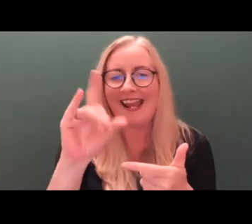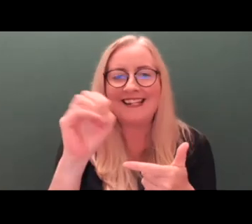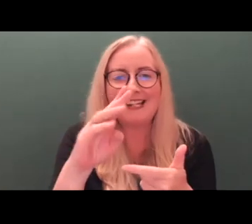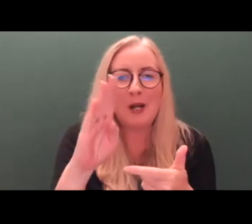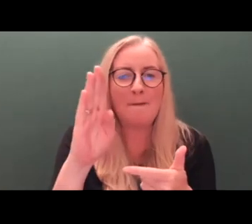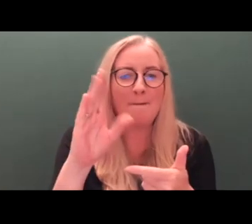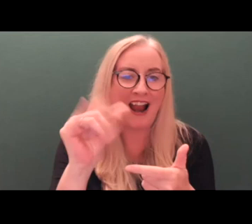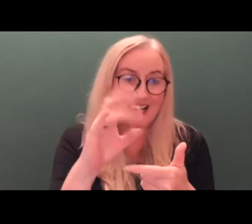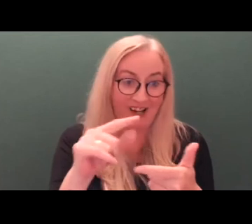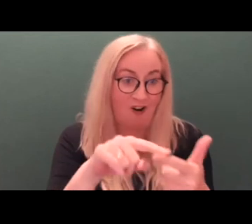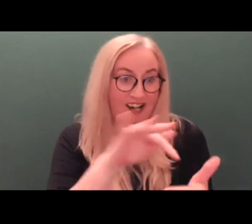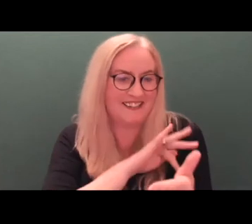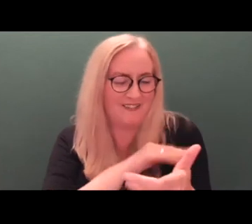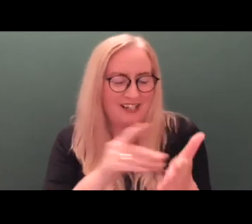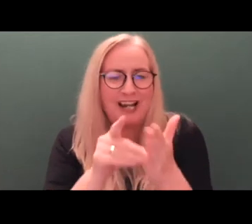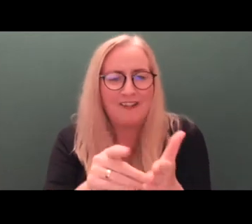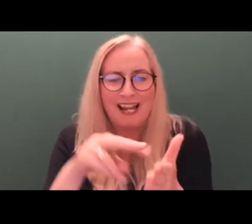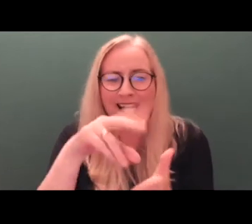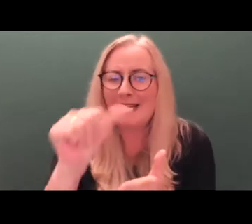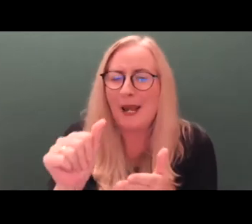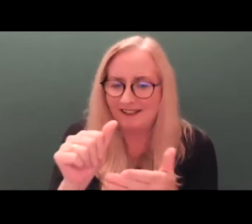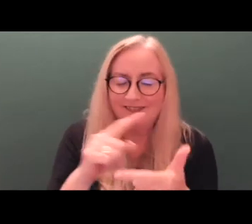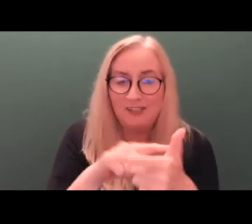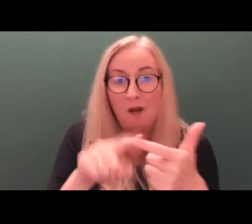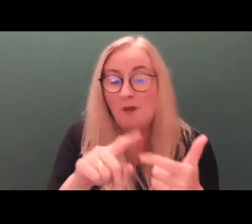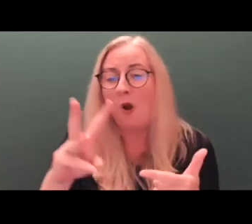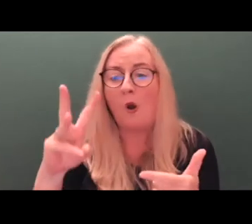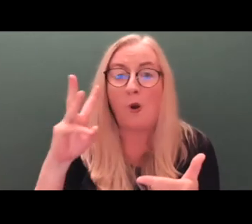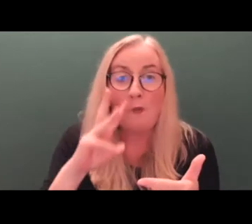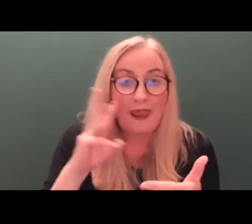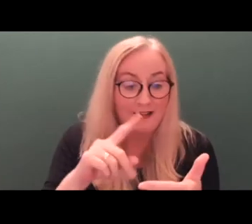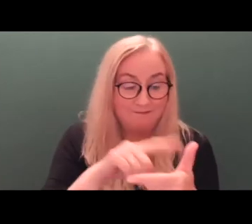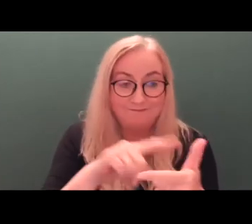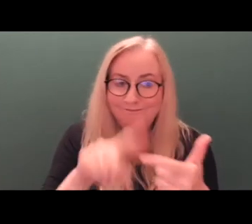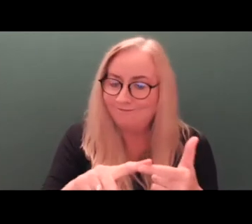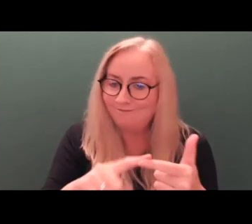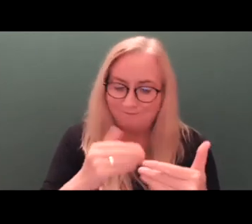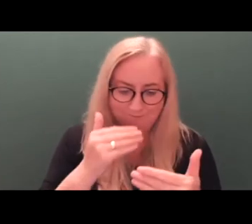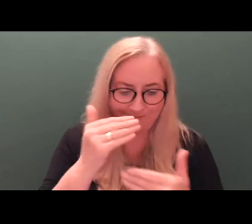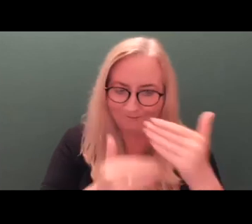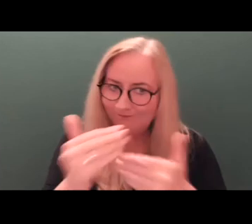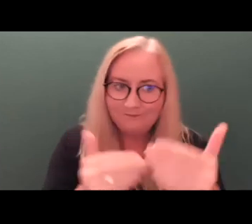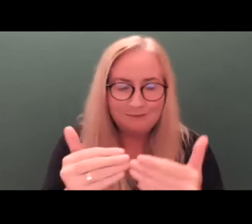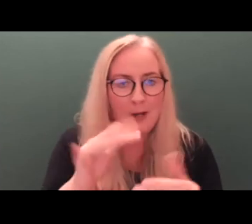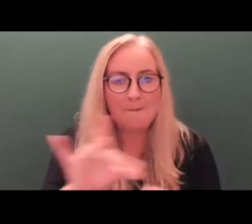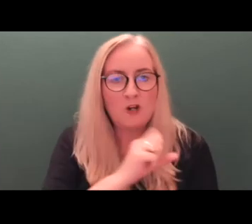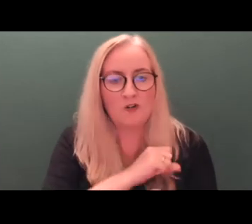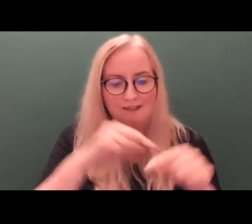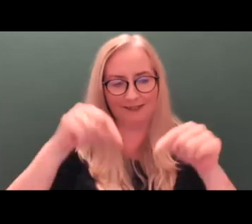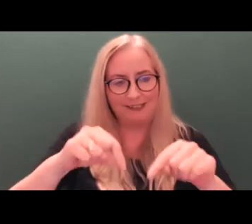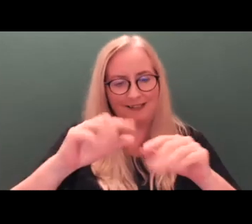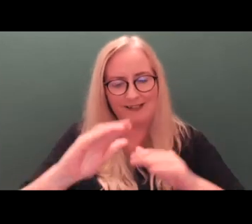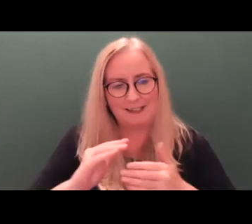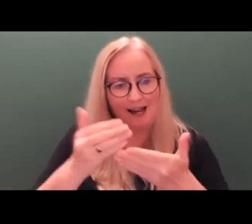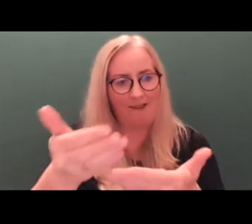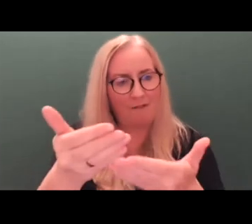NDA, who I understand so willingly put their shoulders to the wheel to ensure that today would deliver great